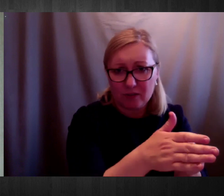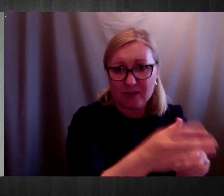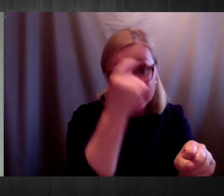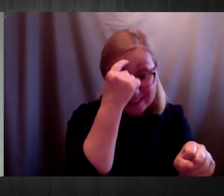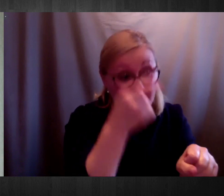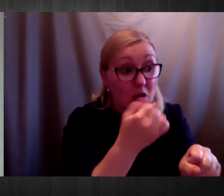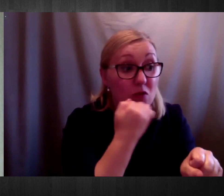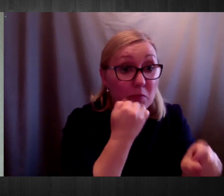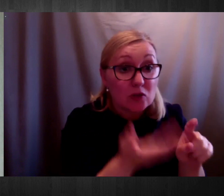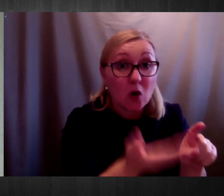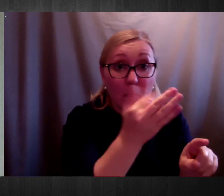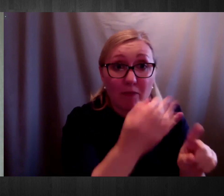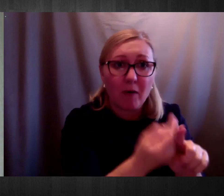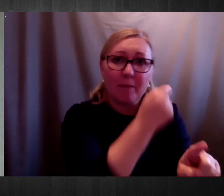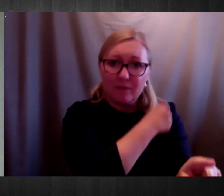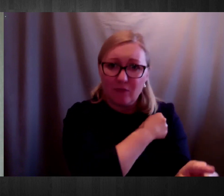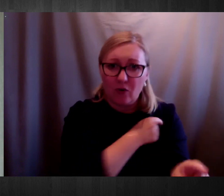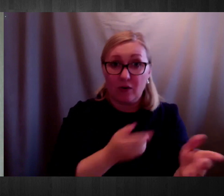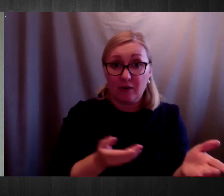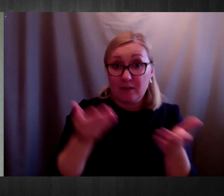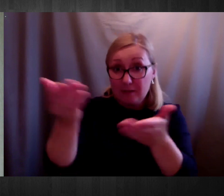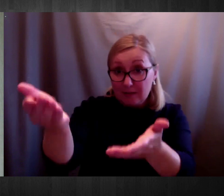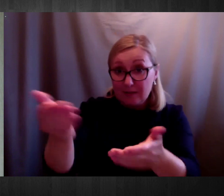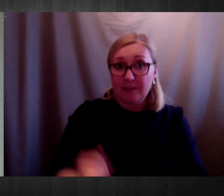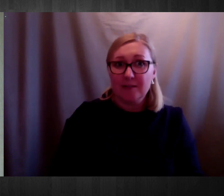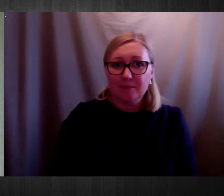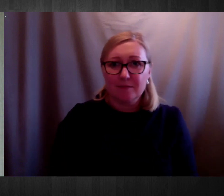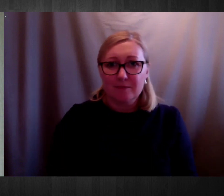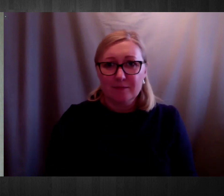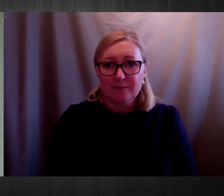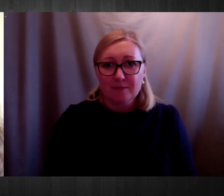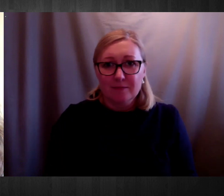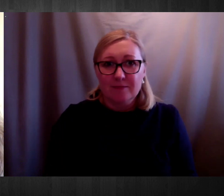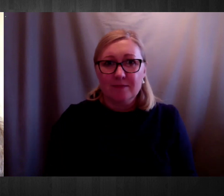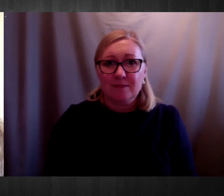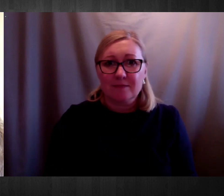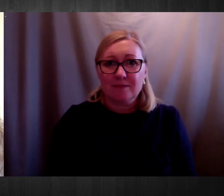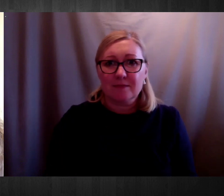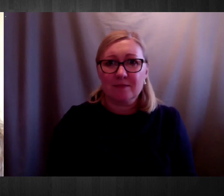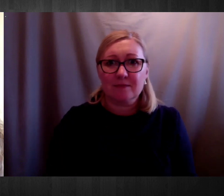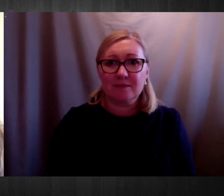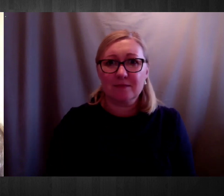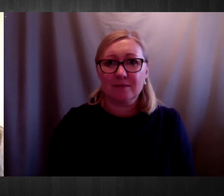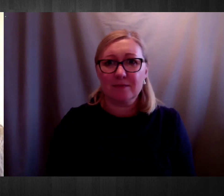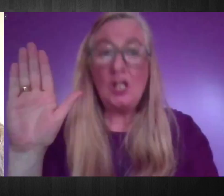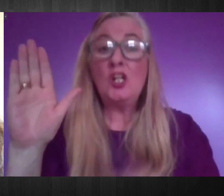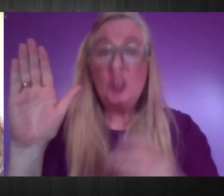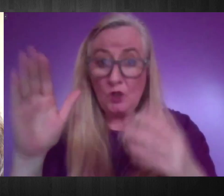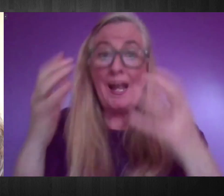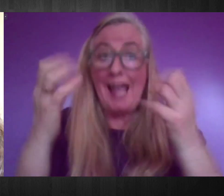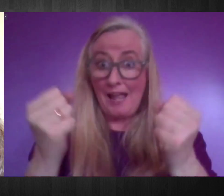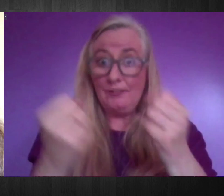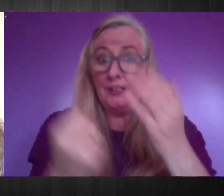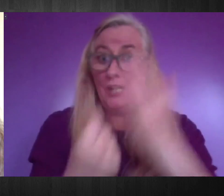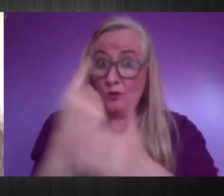So we're seeing that there's definitely a lot of cases within mental health settings which